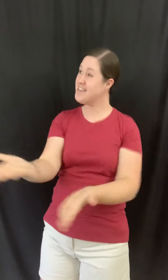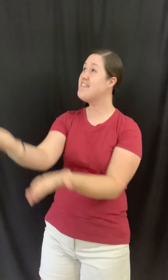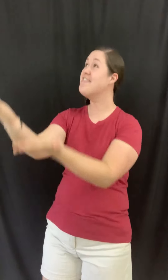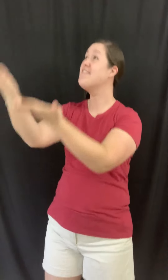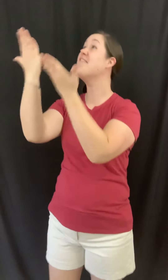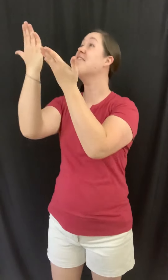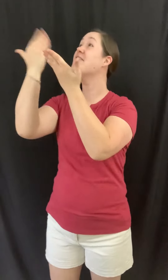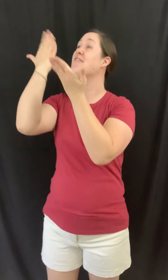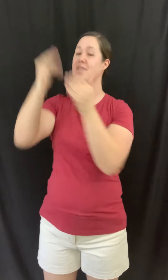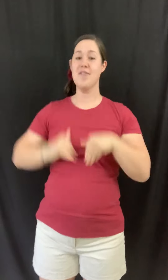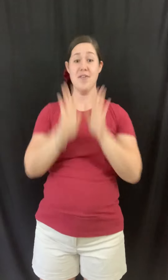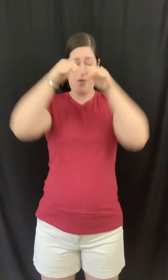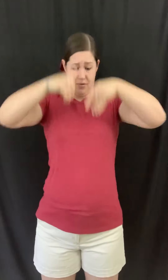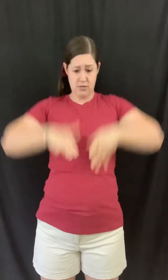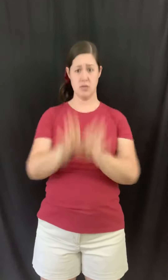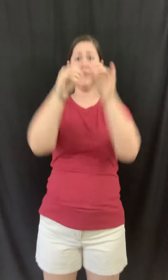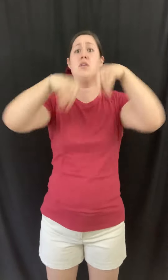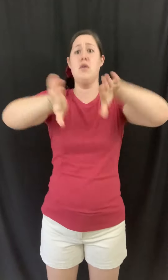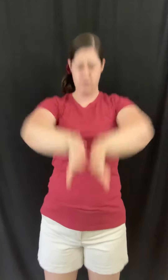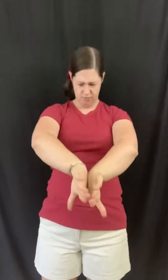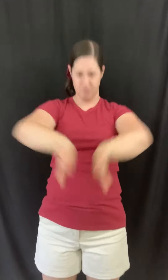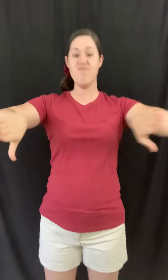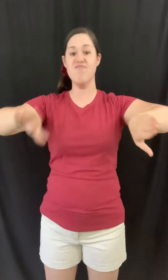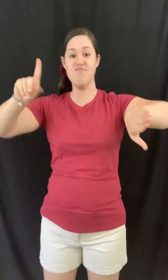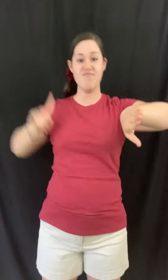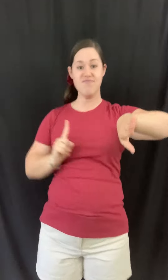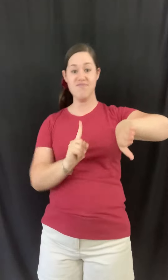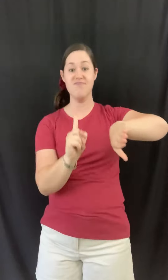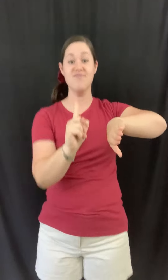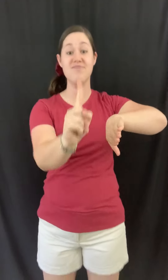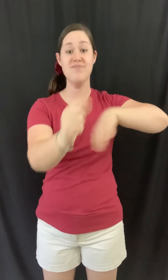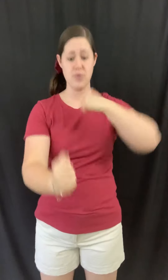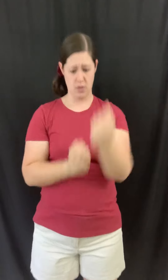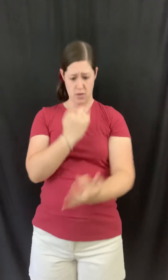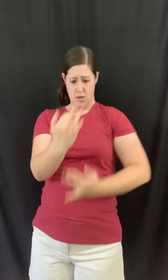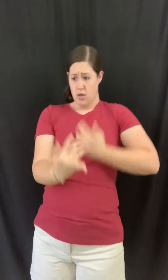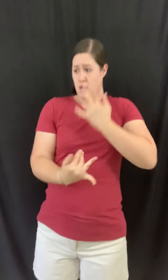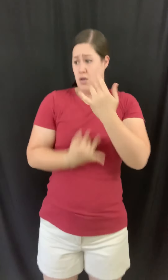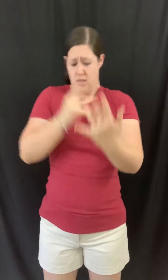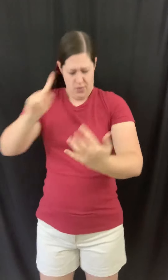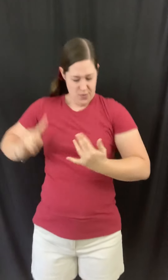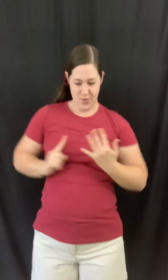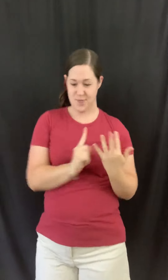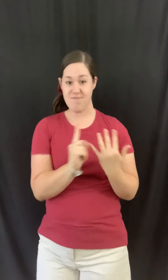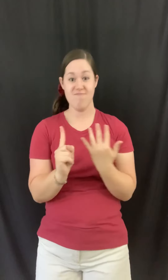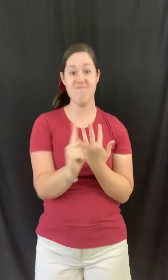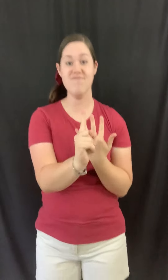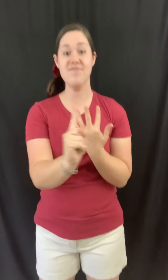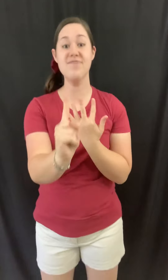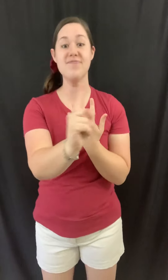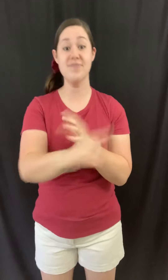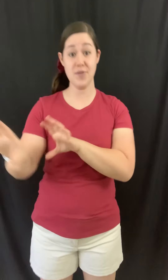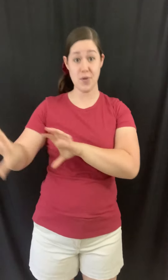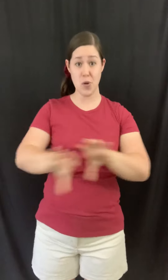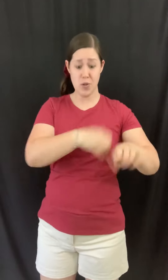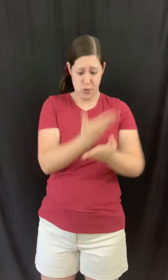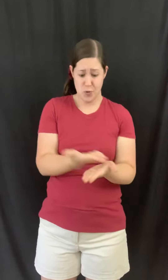Make way through the fire Walk me through the fire To